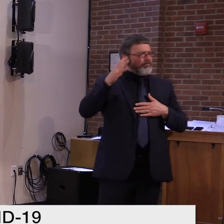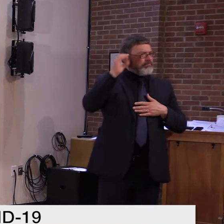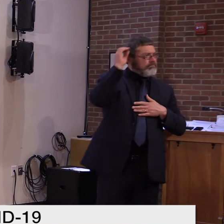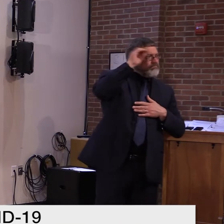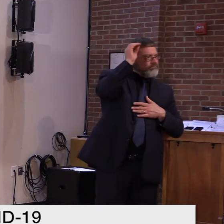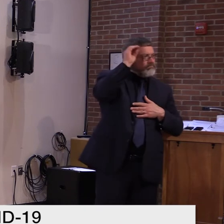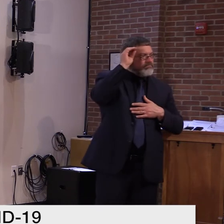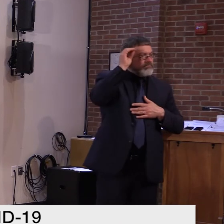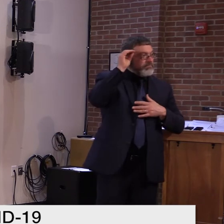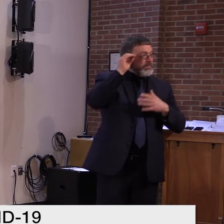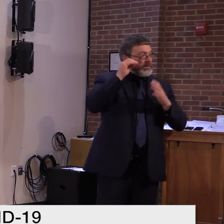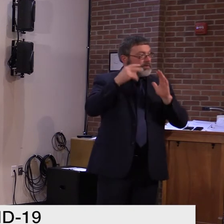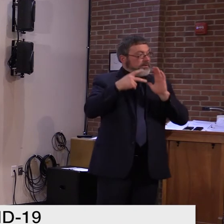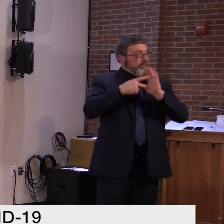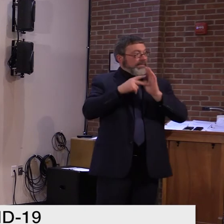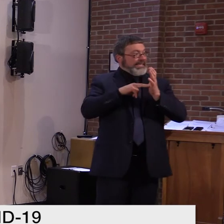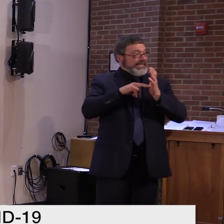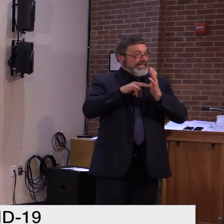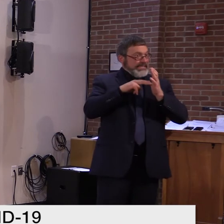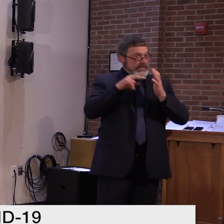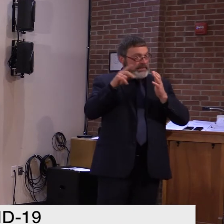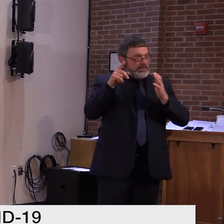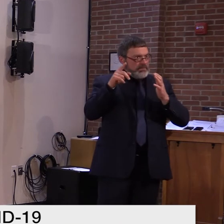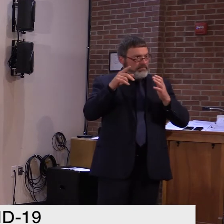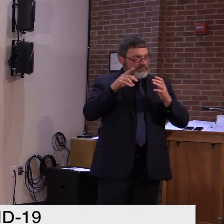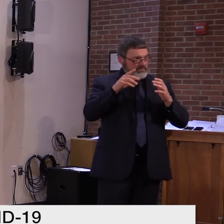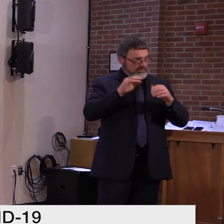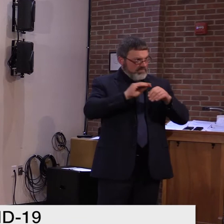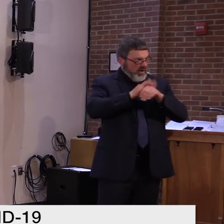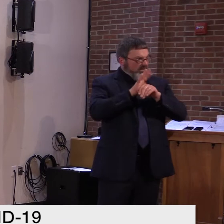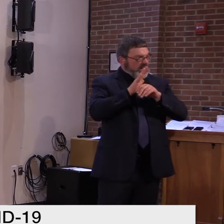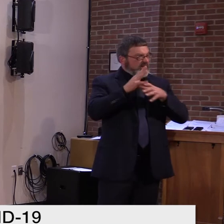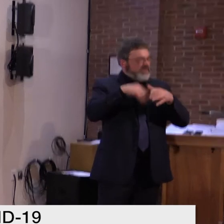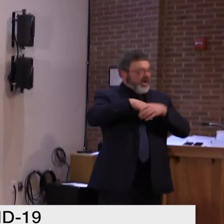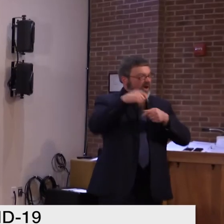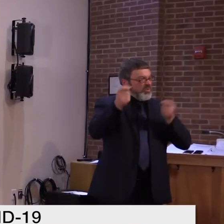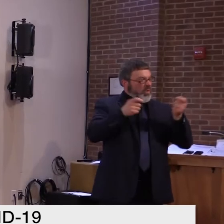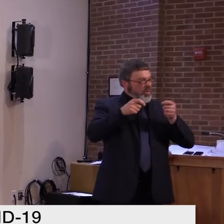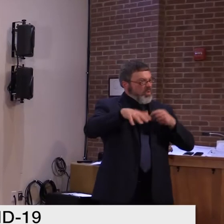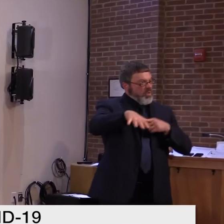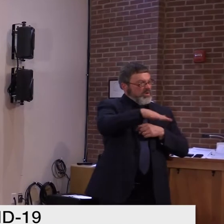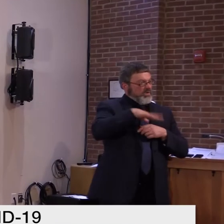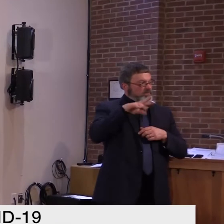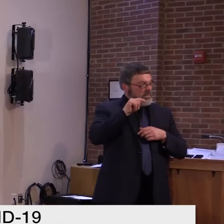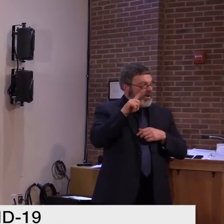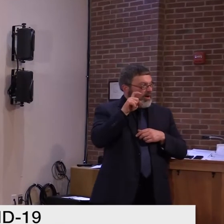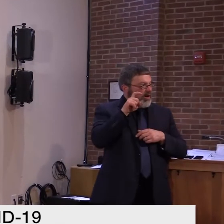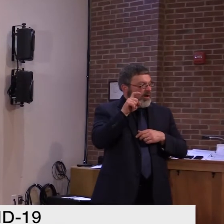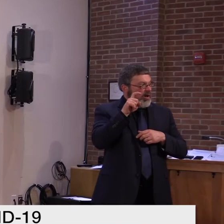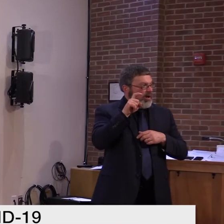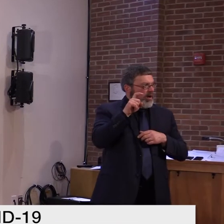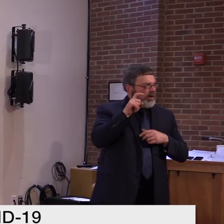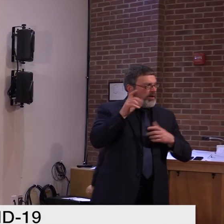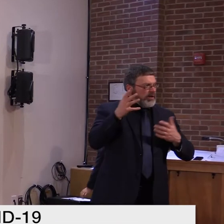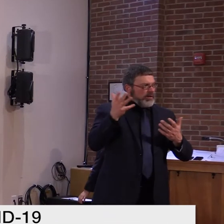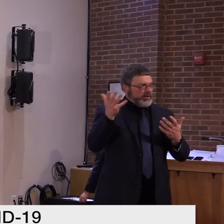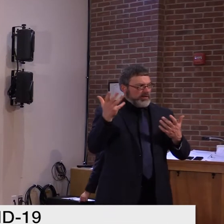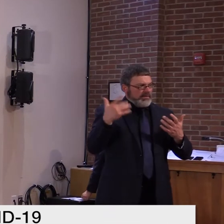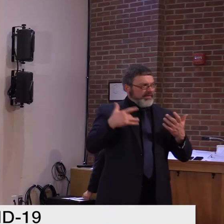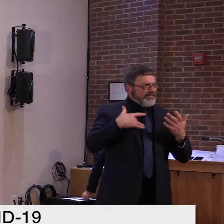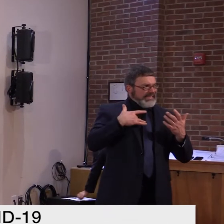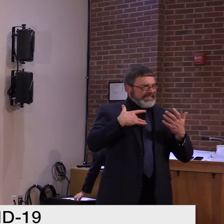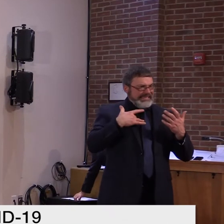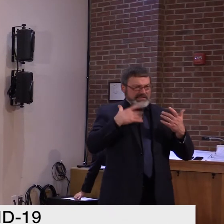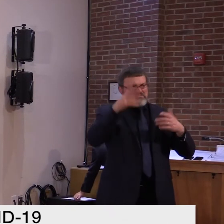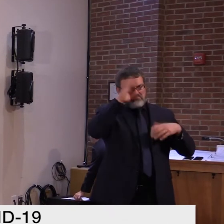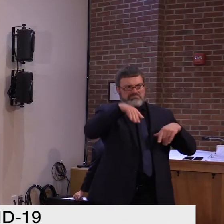based on the amount we were testing in the spring? Or do you, I mean, is there any data on that or anything you could say as if you were trying